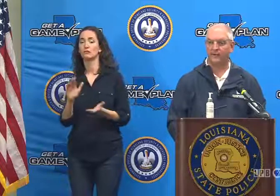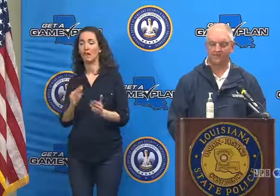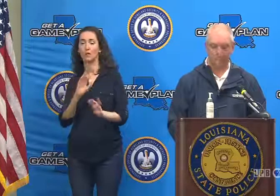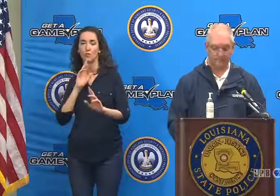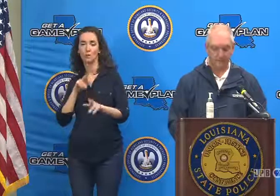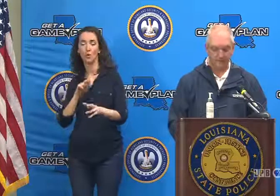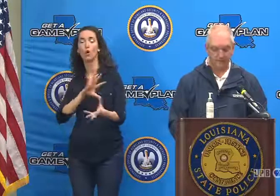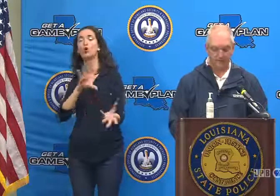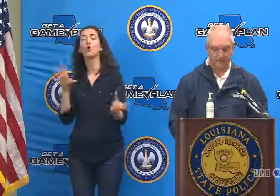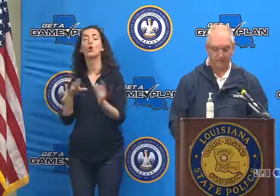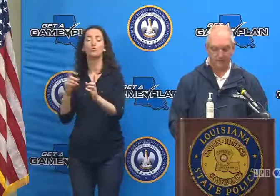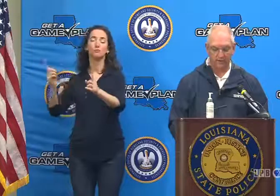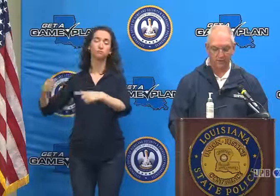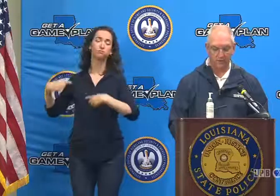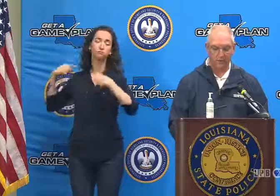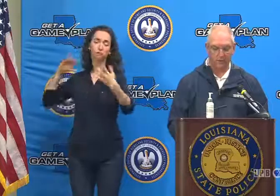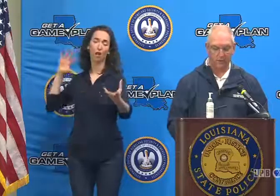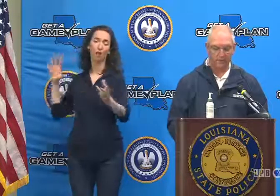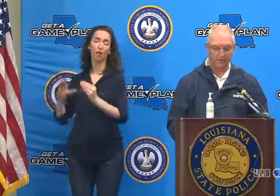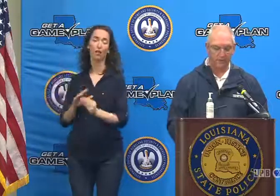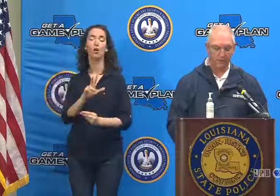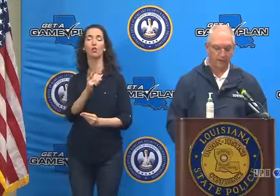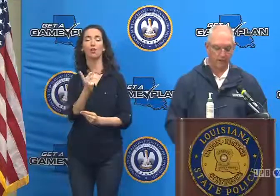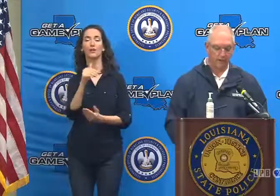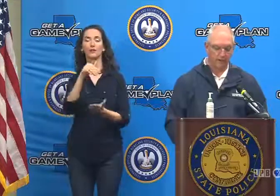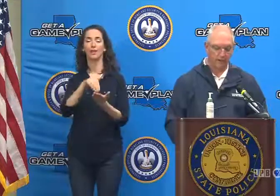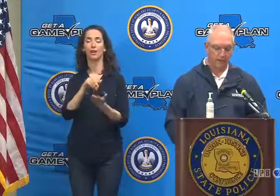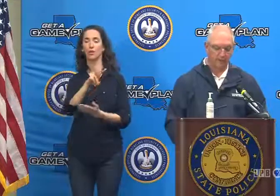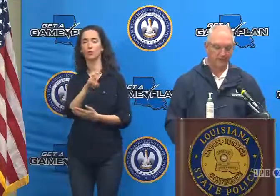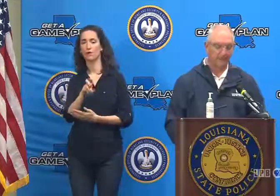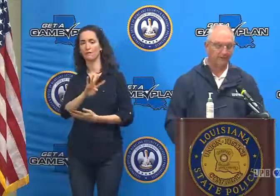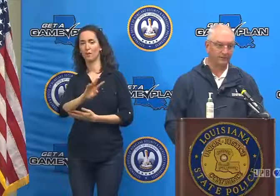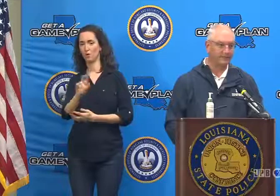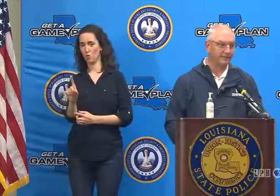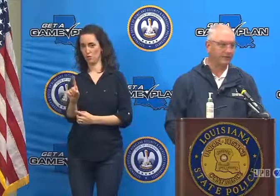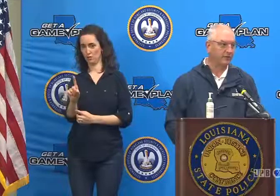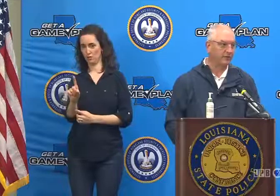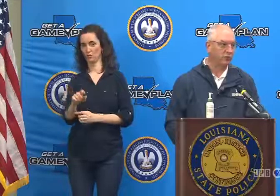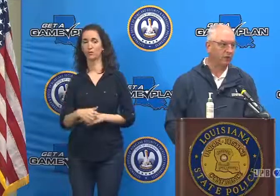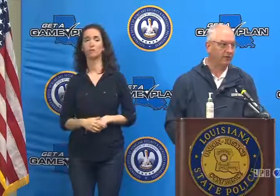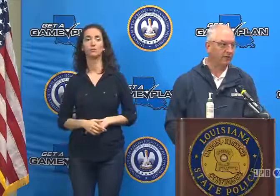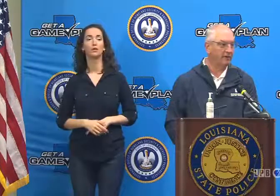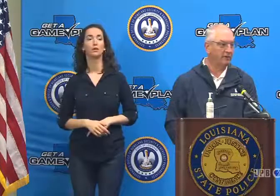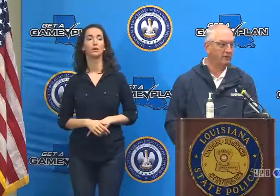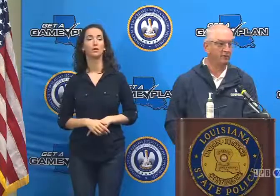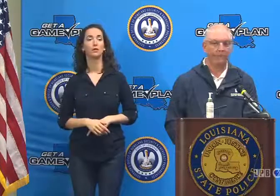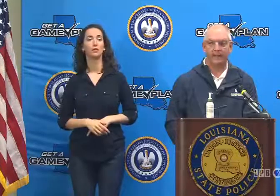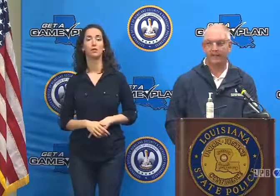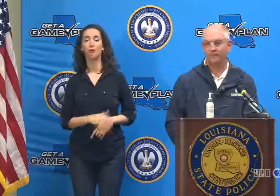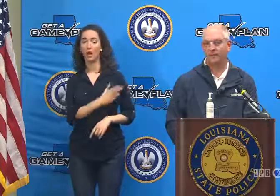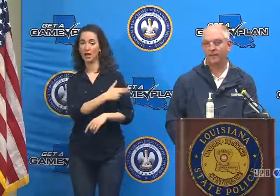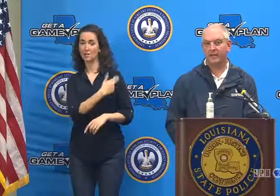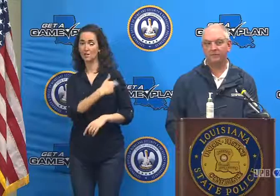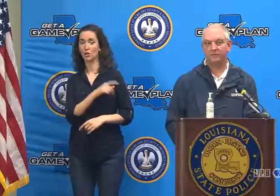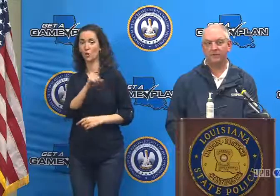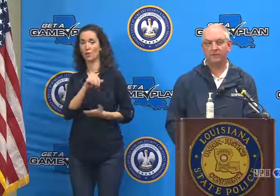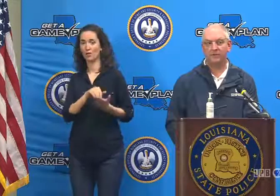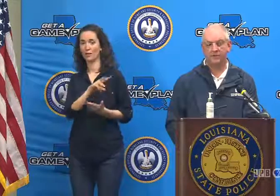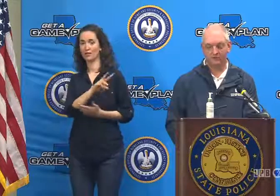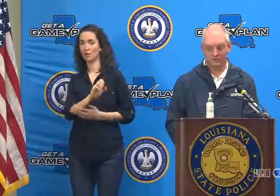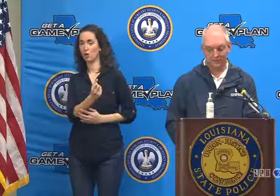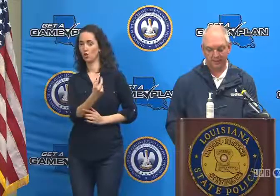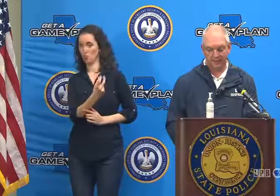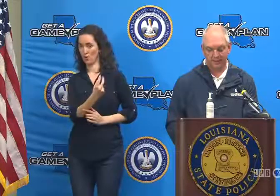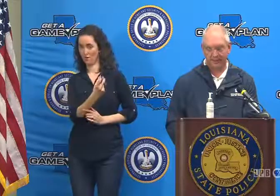13,241. 1,612 individuals remain hospitalized from